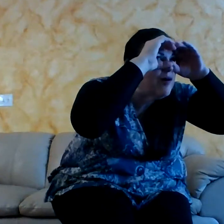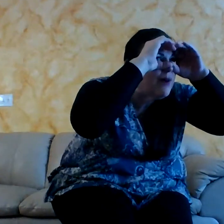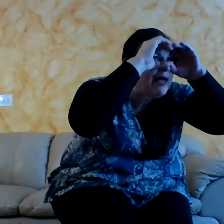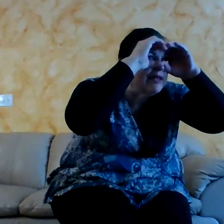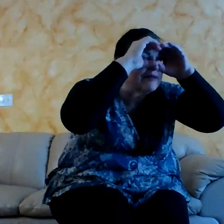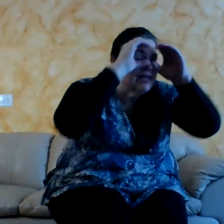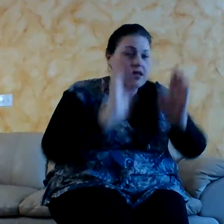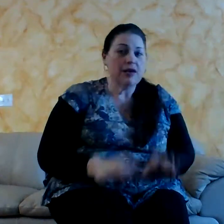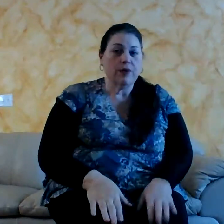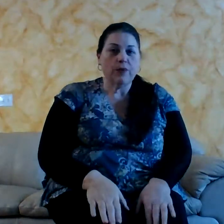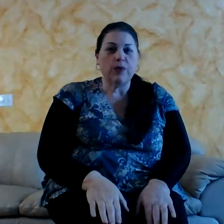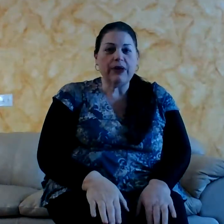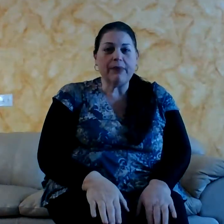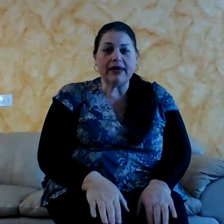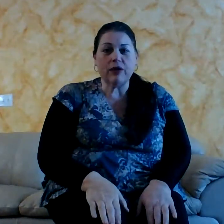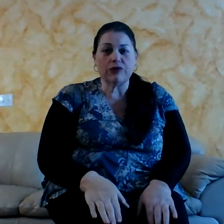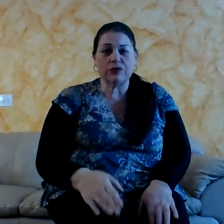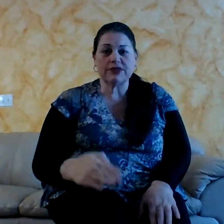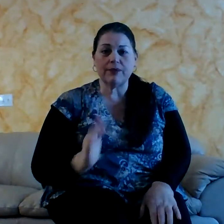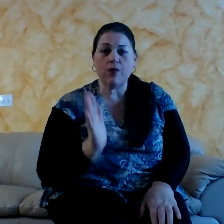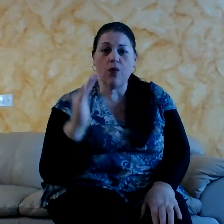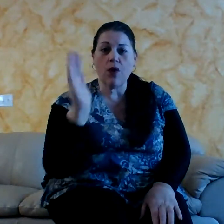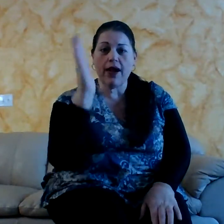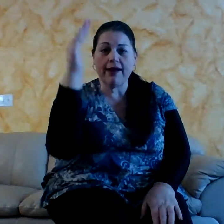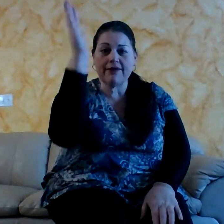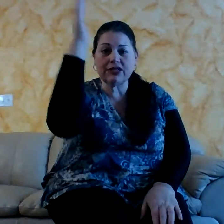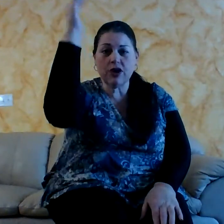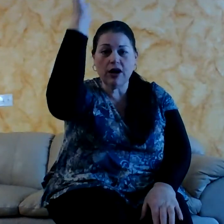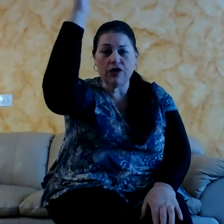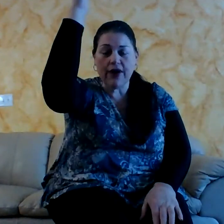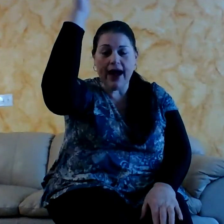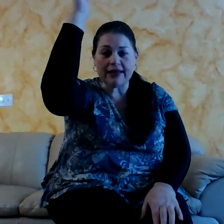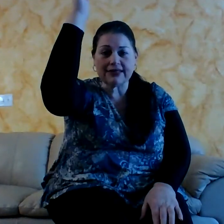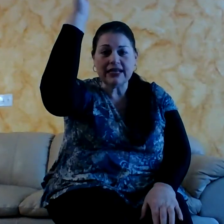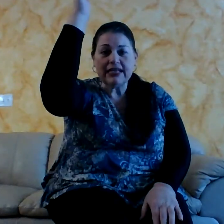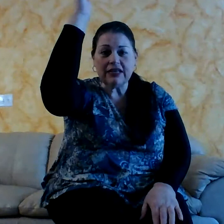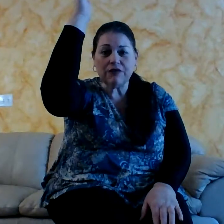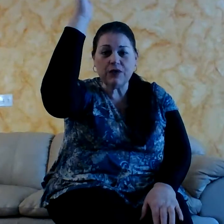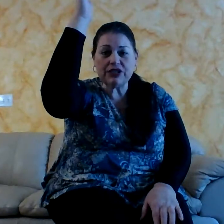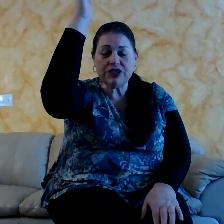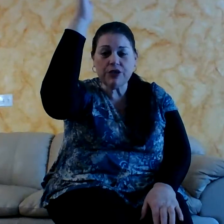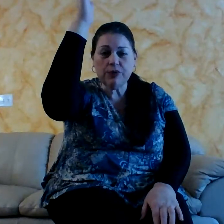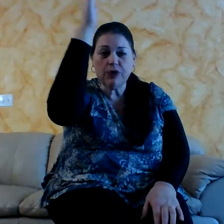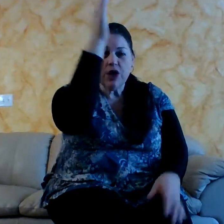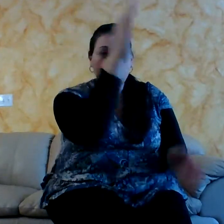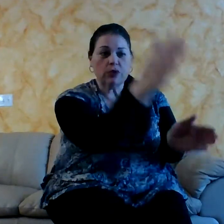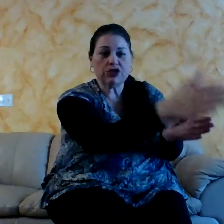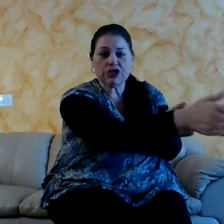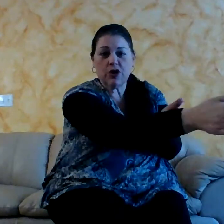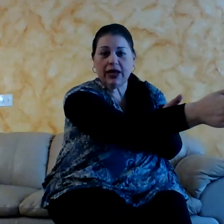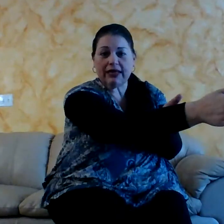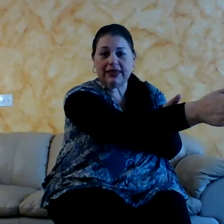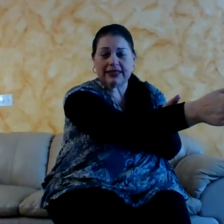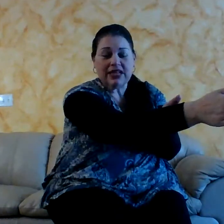away. We may go through some wavy tall grass. If we do, we'll just go like this.